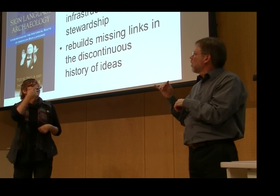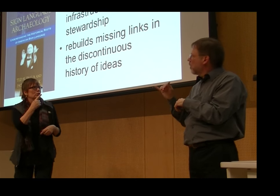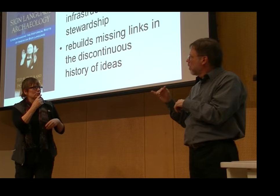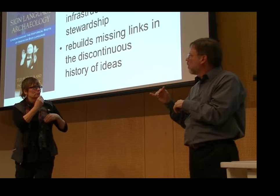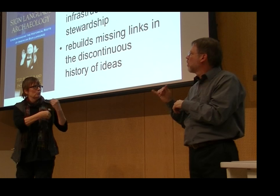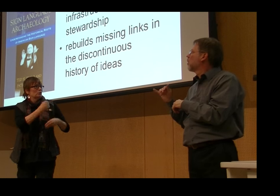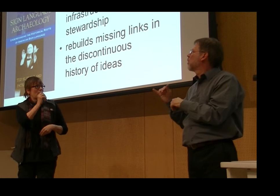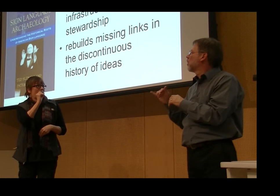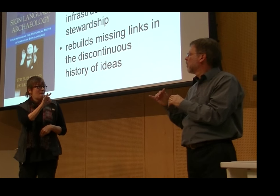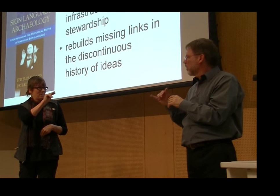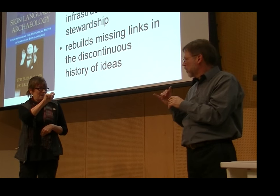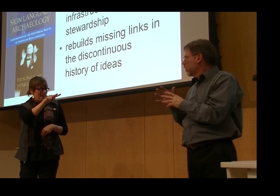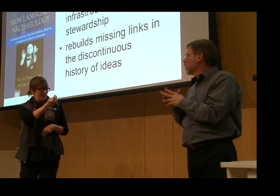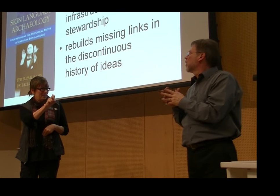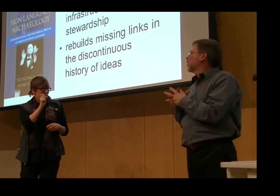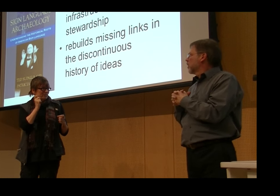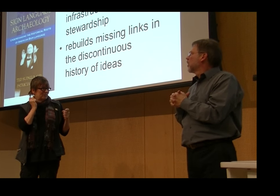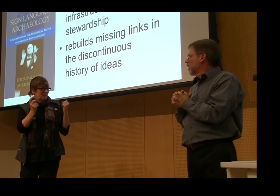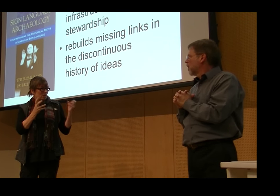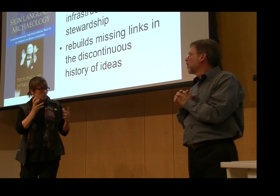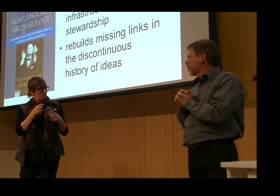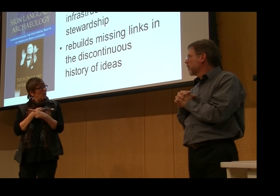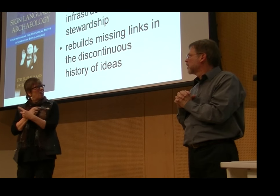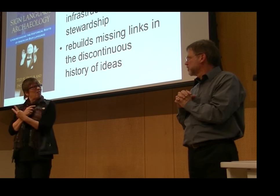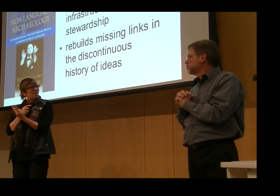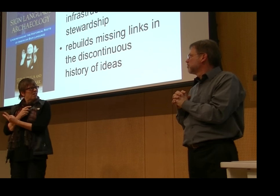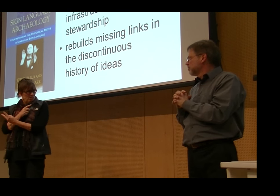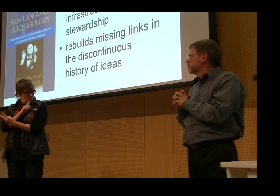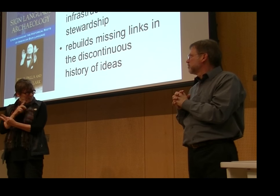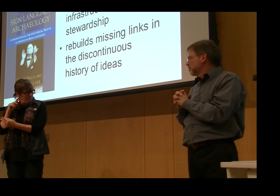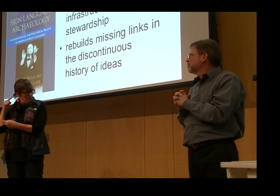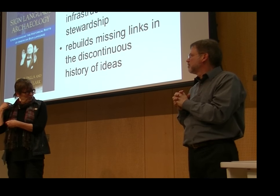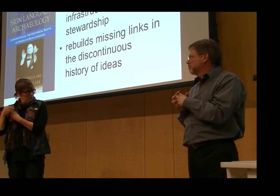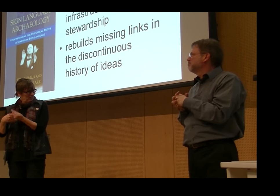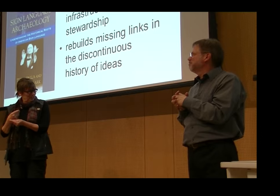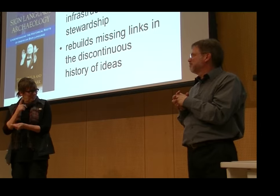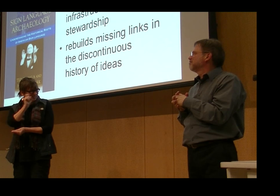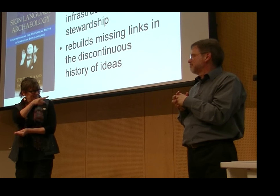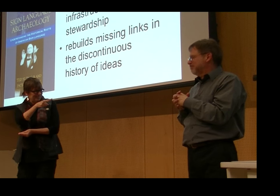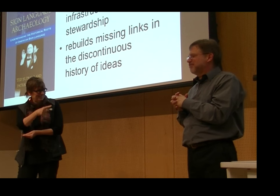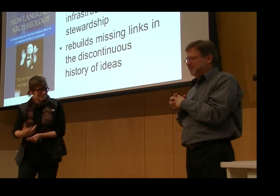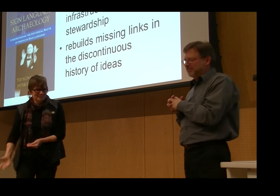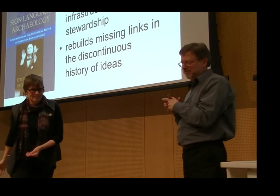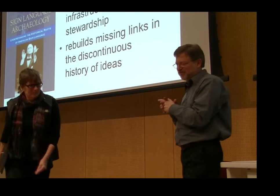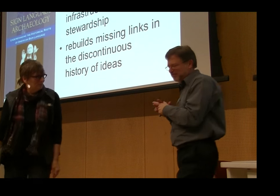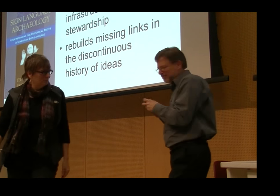They weren't the first native signers, so that's my question. Would the first generation be only native